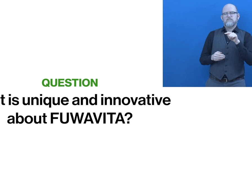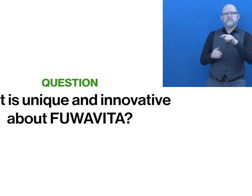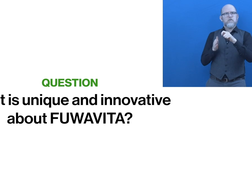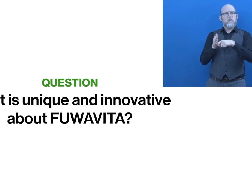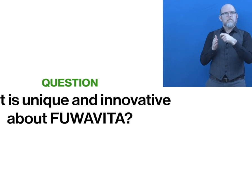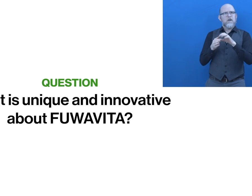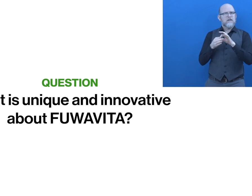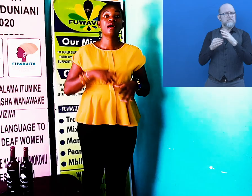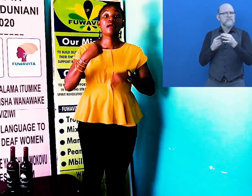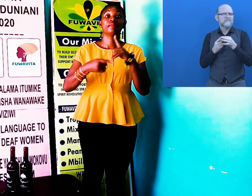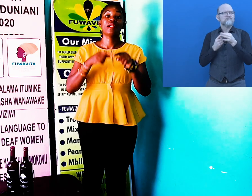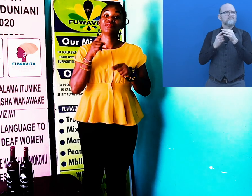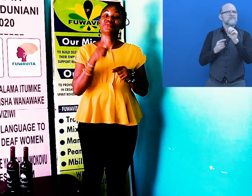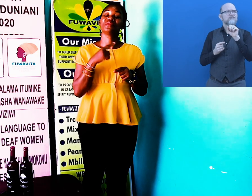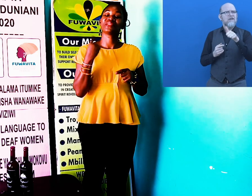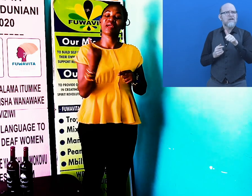Fuwa Vita?